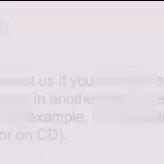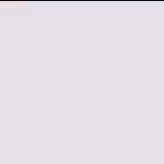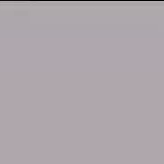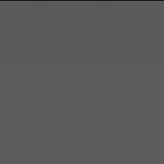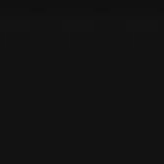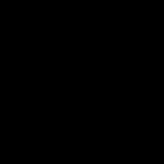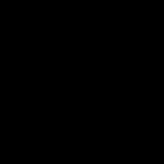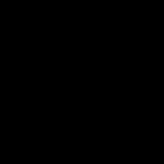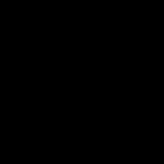our our But